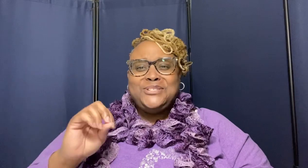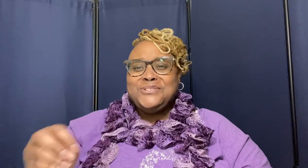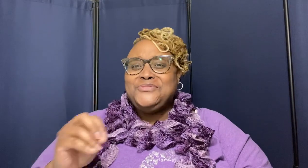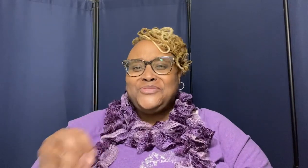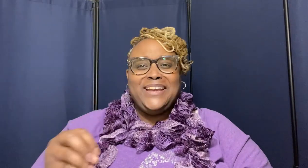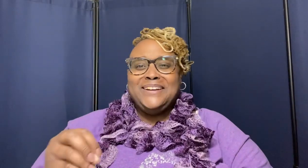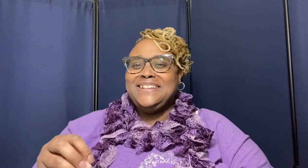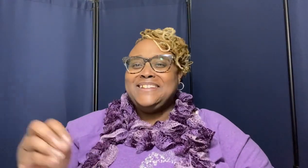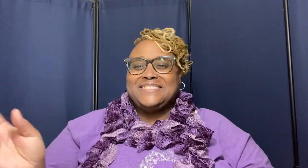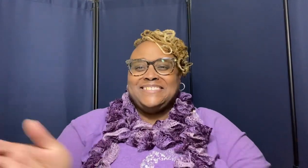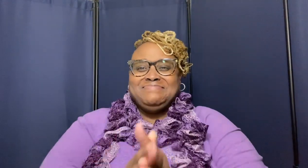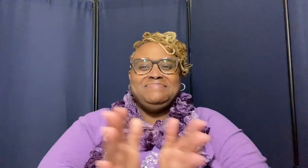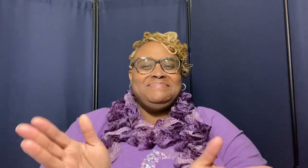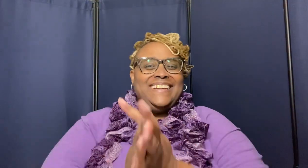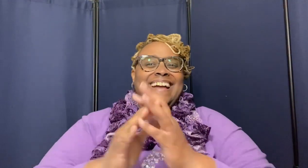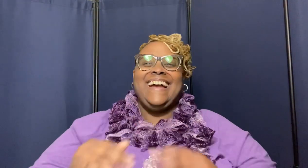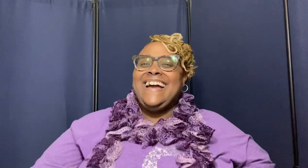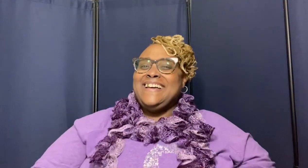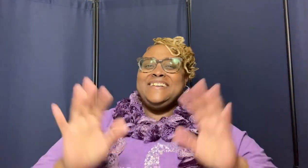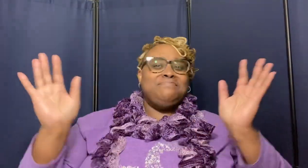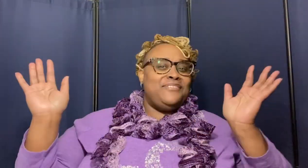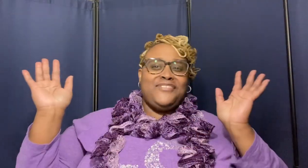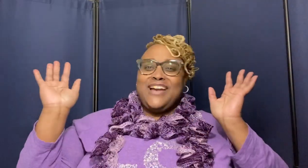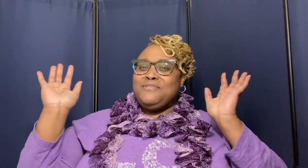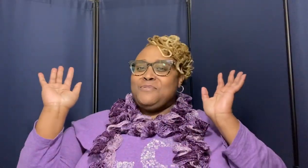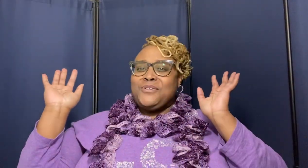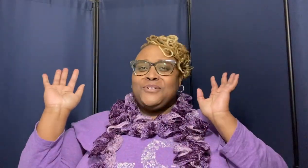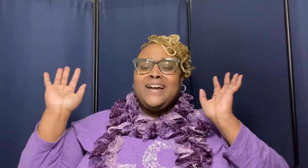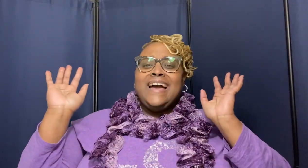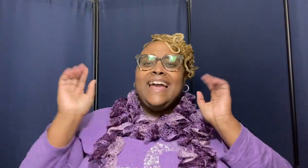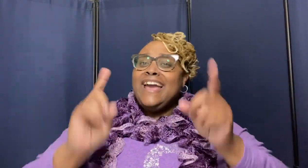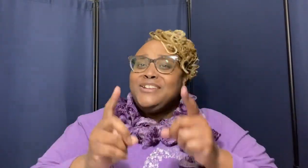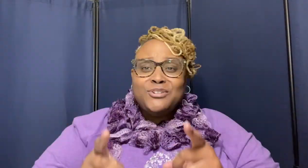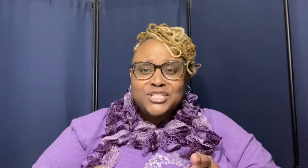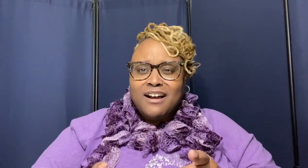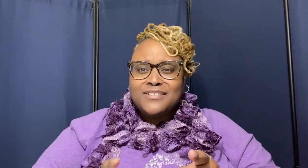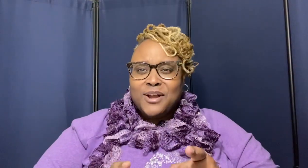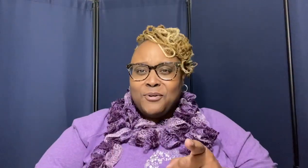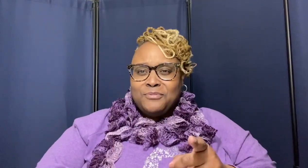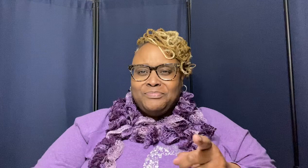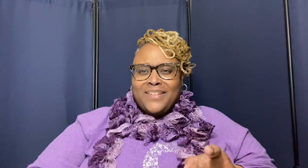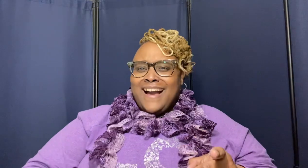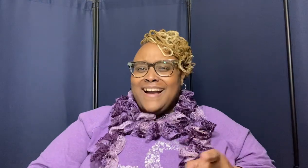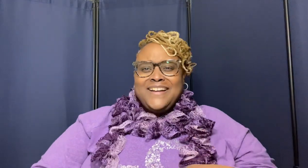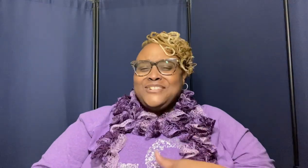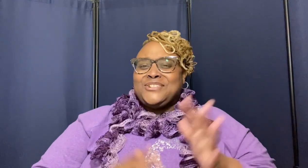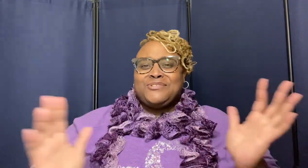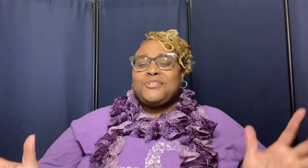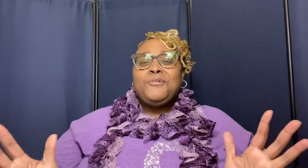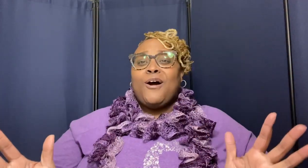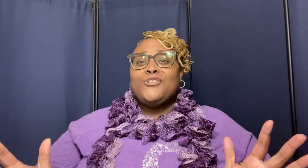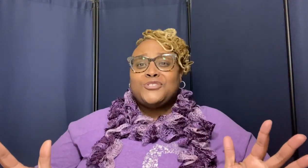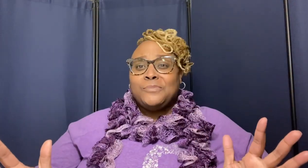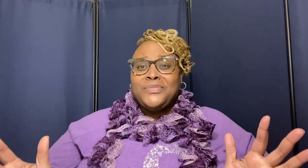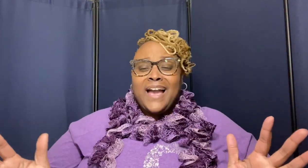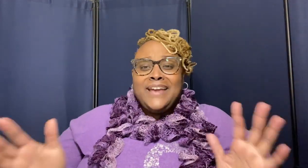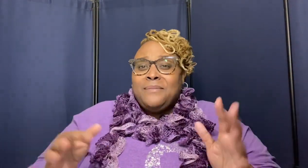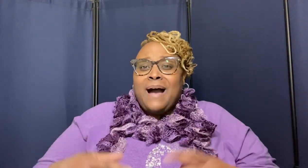you feel listen that's my favorite word in your shondo huh true worship ain't about